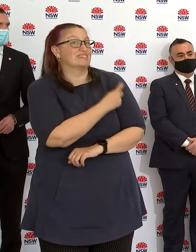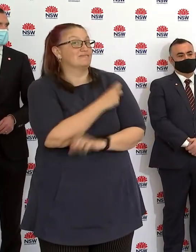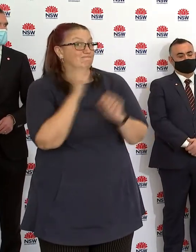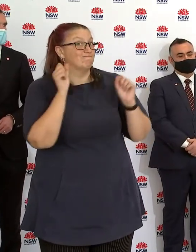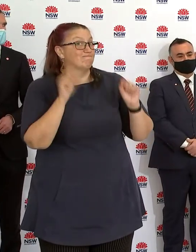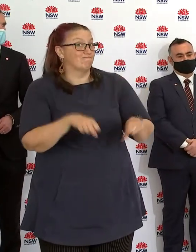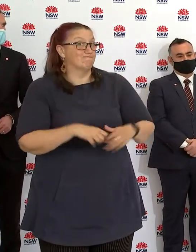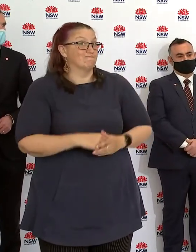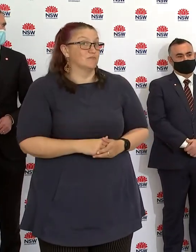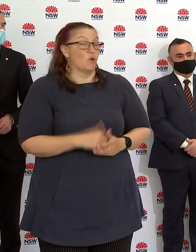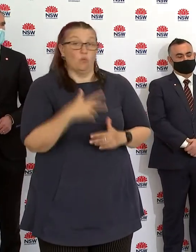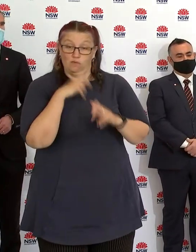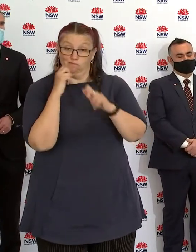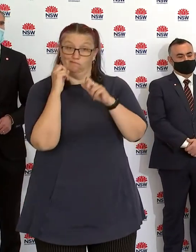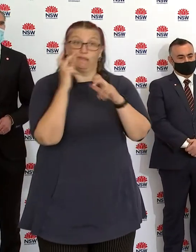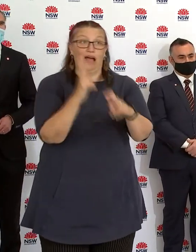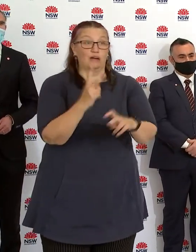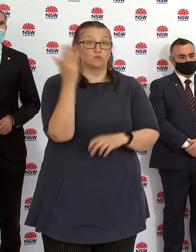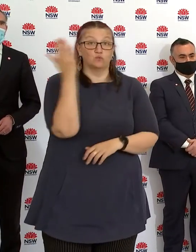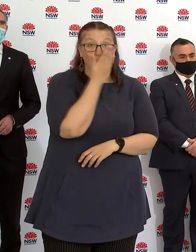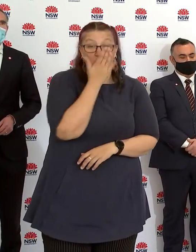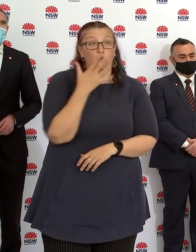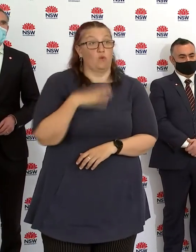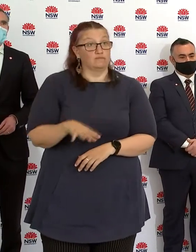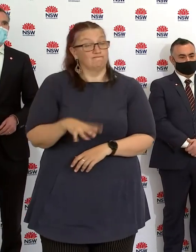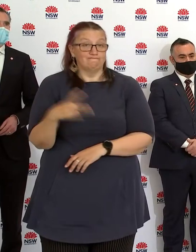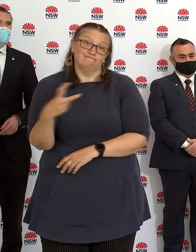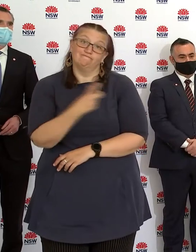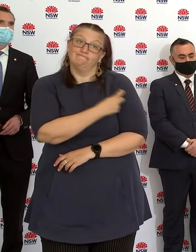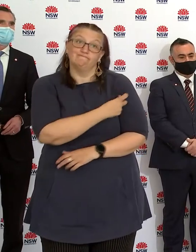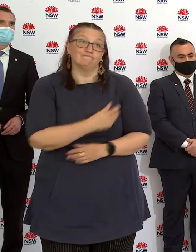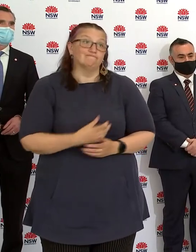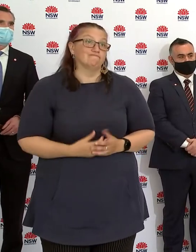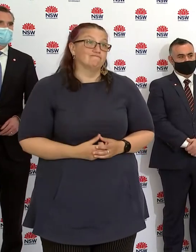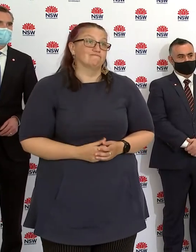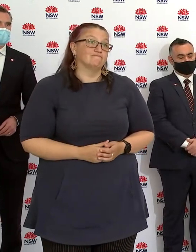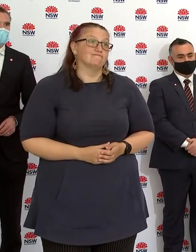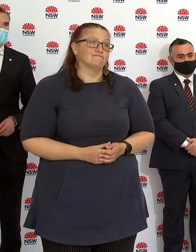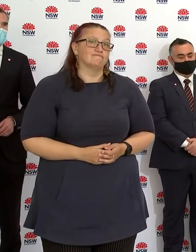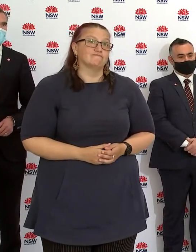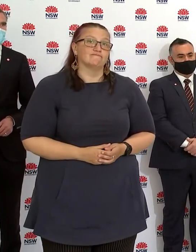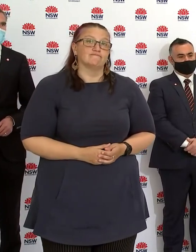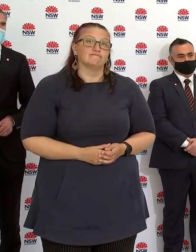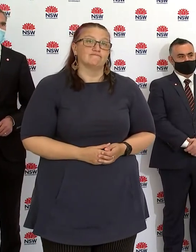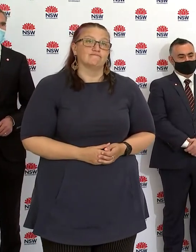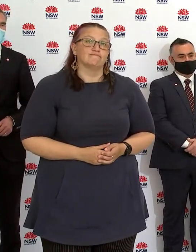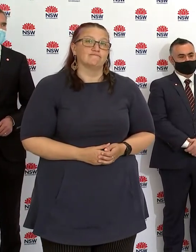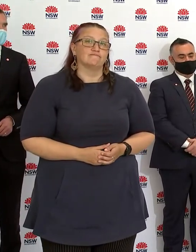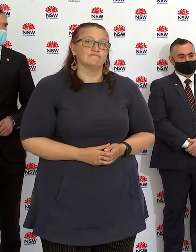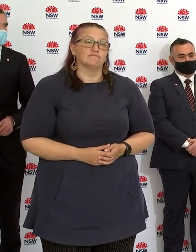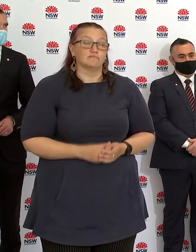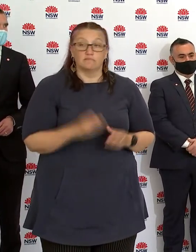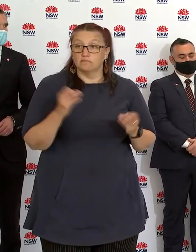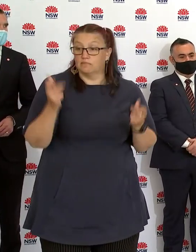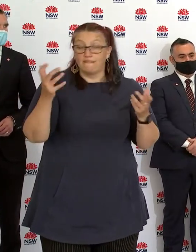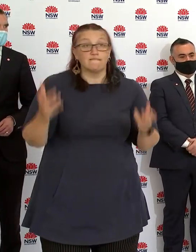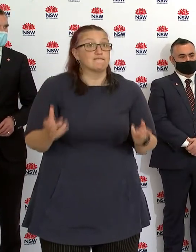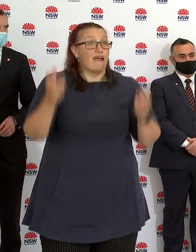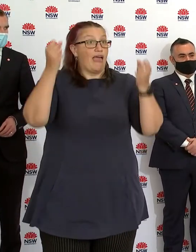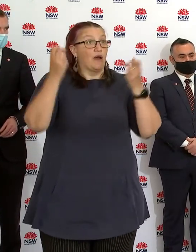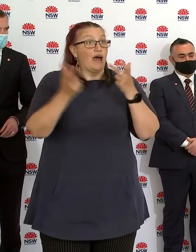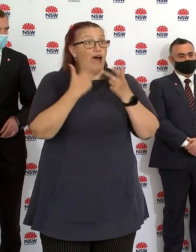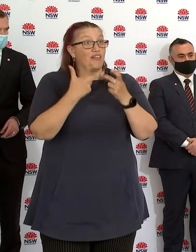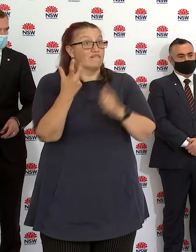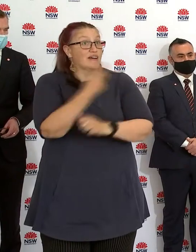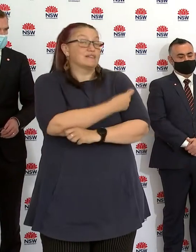will start a vaccination program. And I want to stress there that whilst we haven't been given extra doses of the vaccine from any other